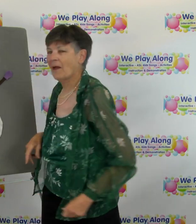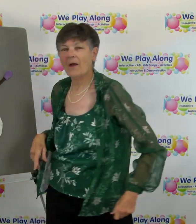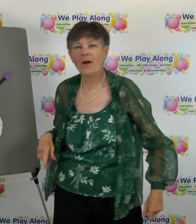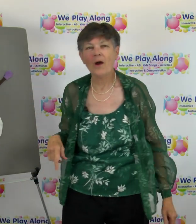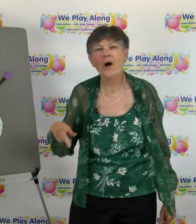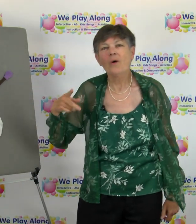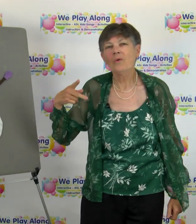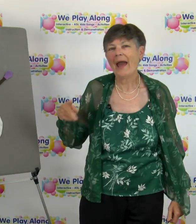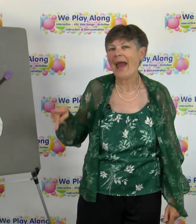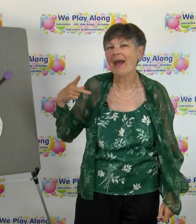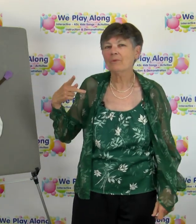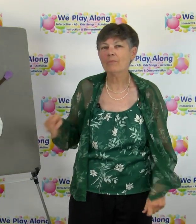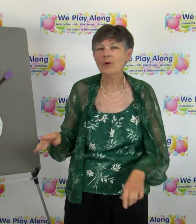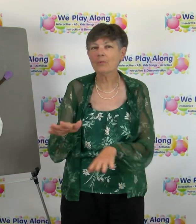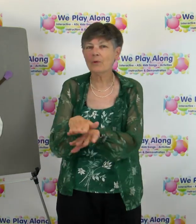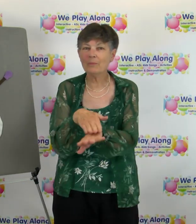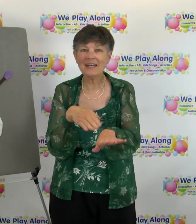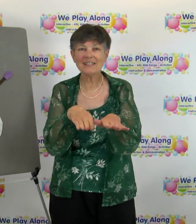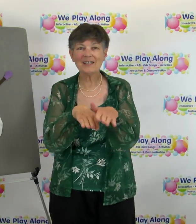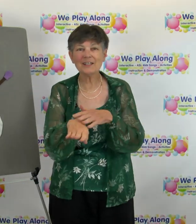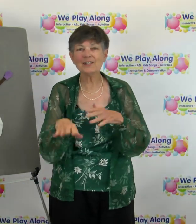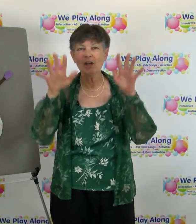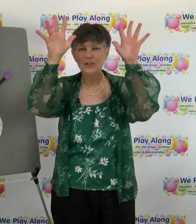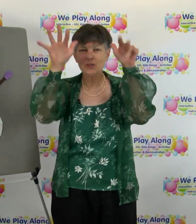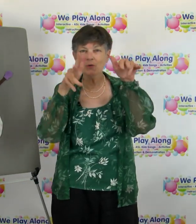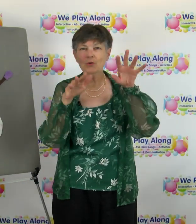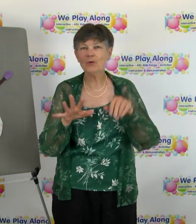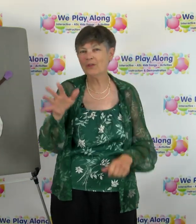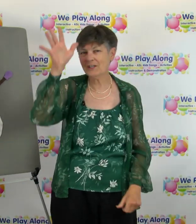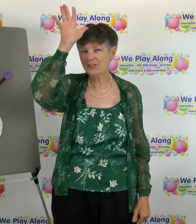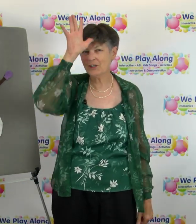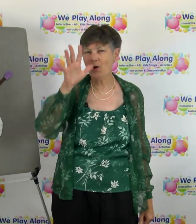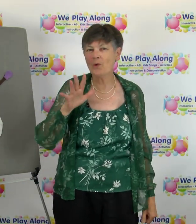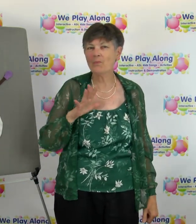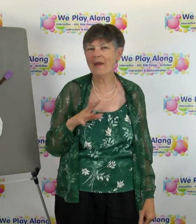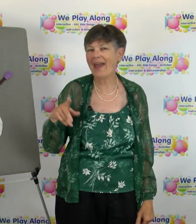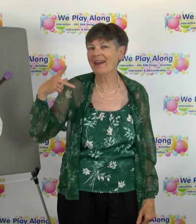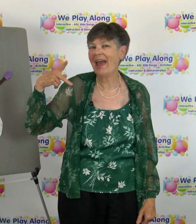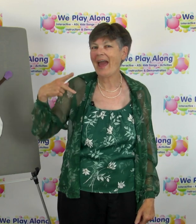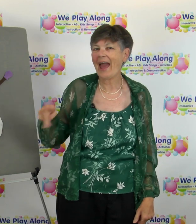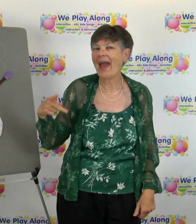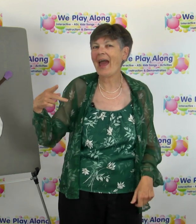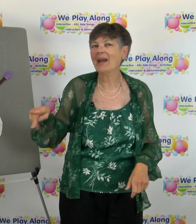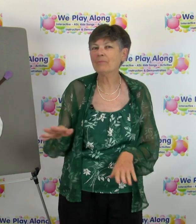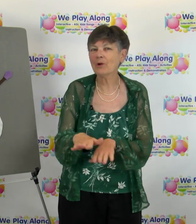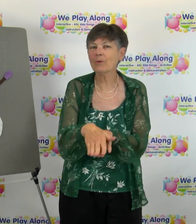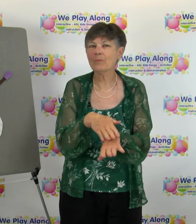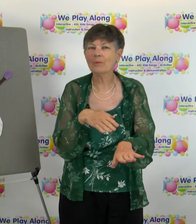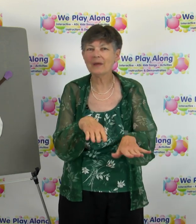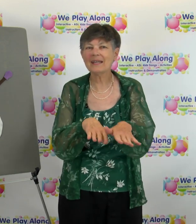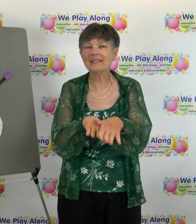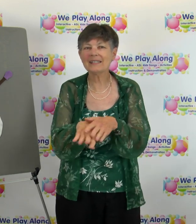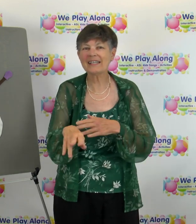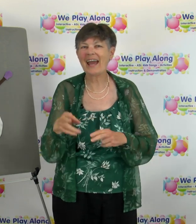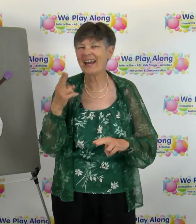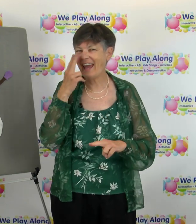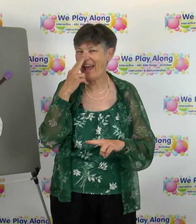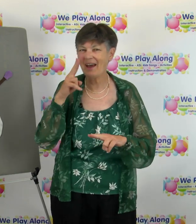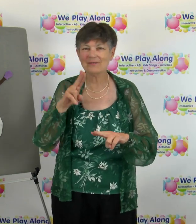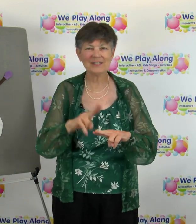We'll add purple mittens to the snowman Add purple mittens and have